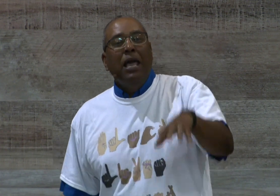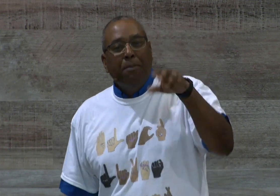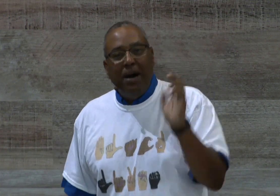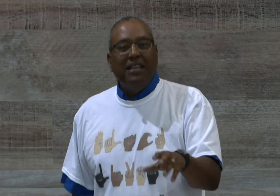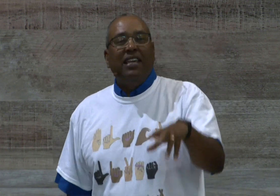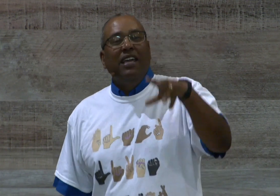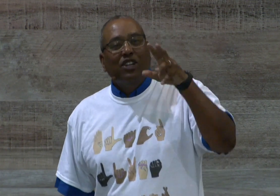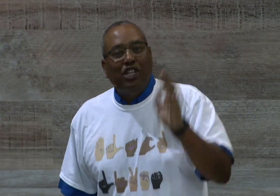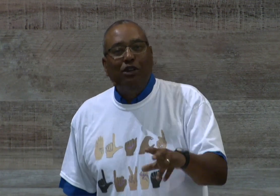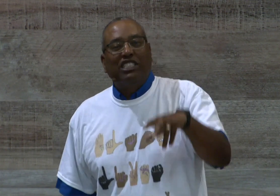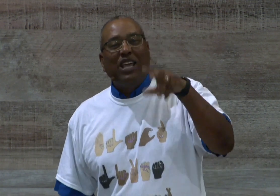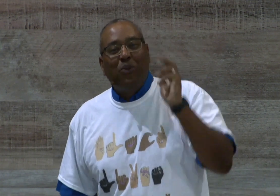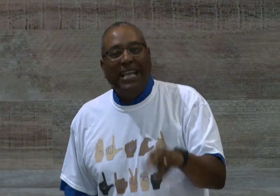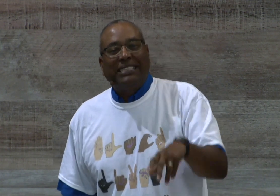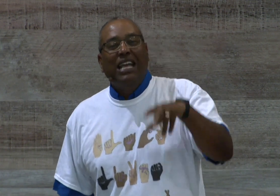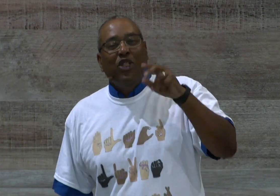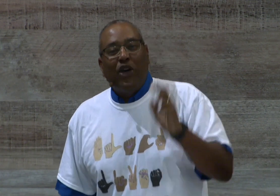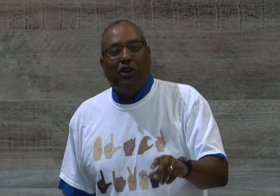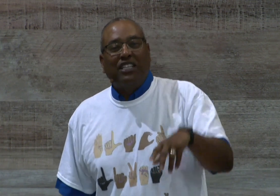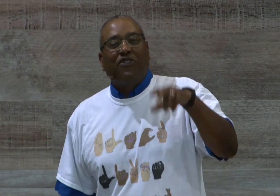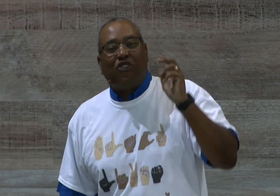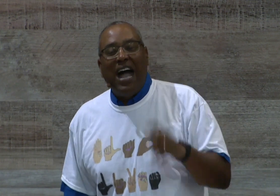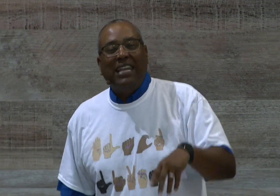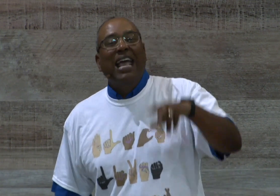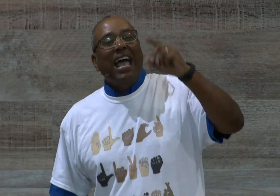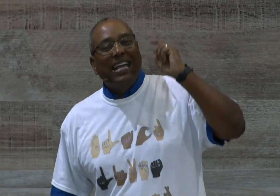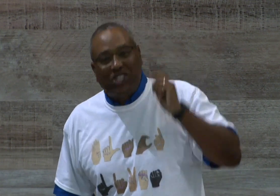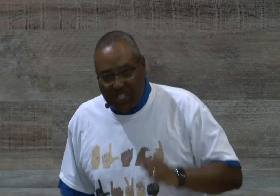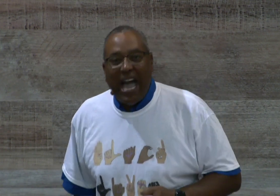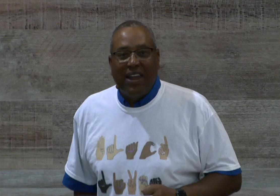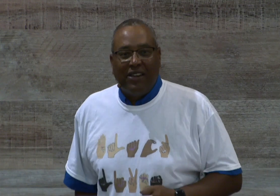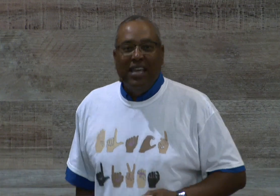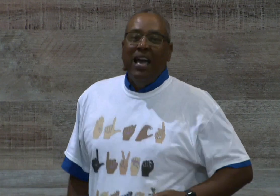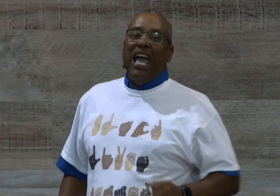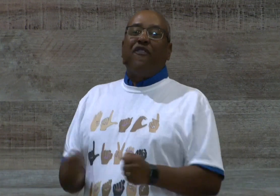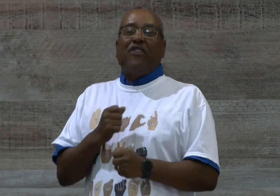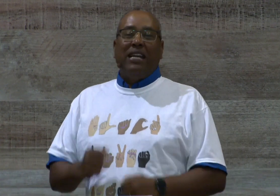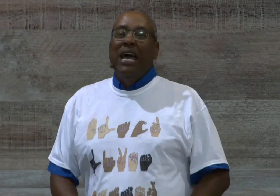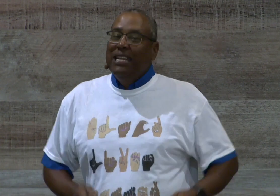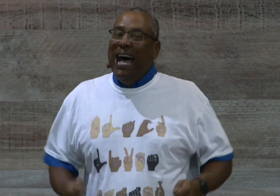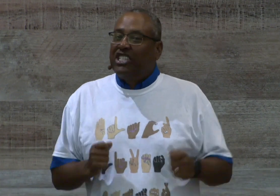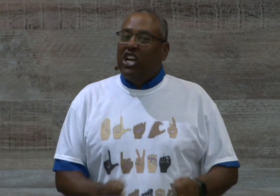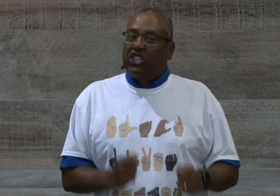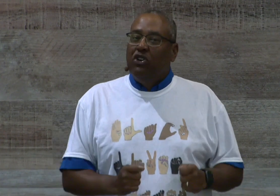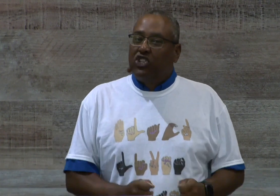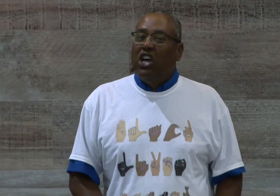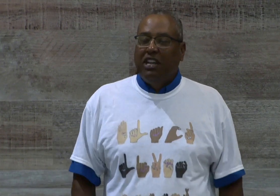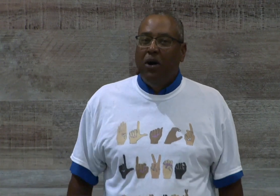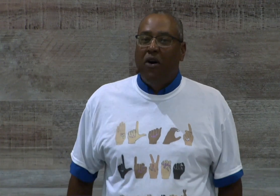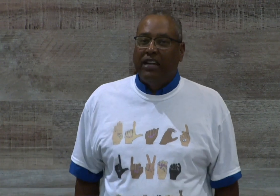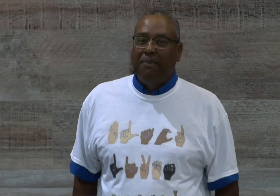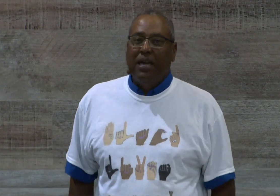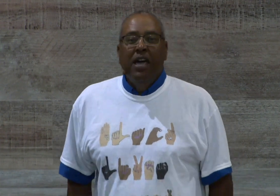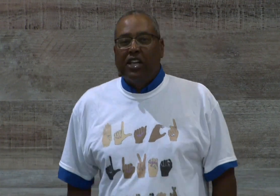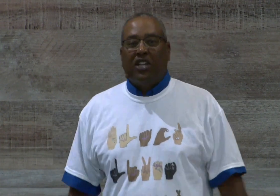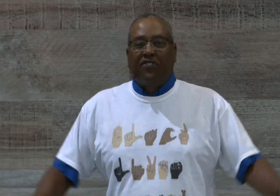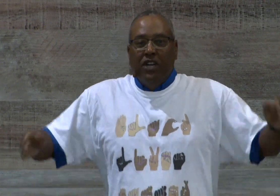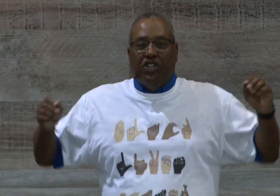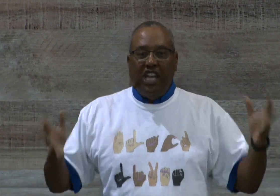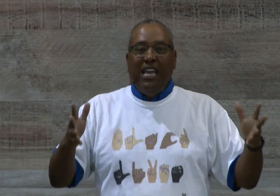Monday, Tuesday, Wednesday, Thursday, Friday, and Saturday. Every day. Not just on Sunday morning. Amen? Because if Jesus